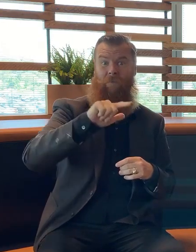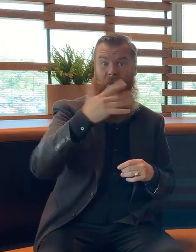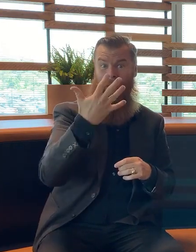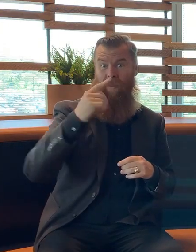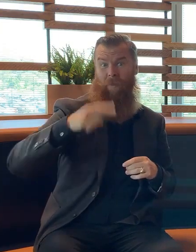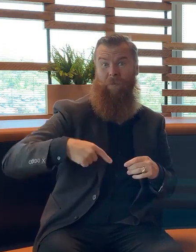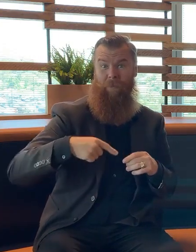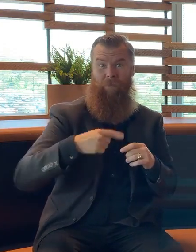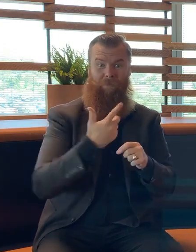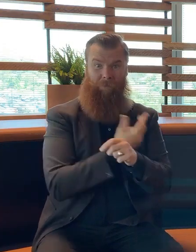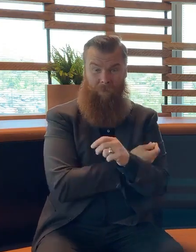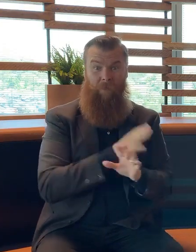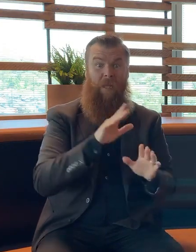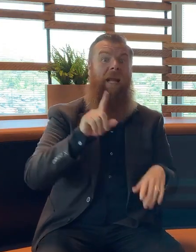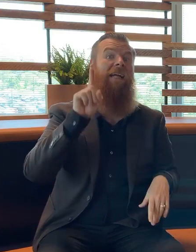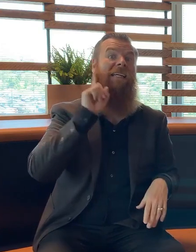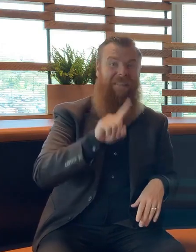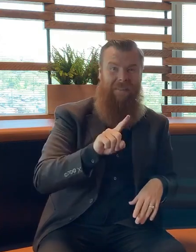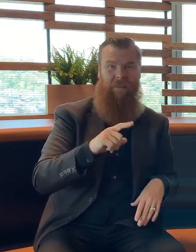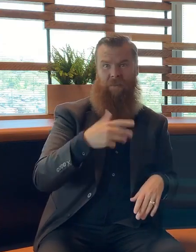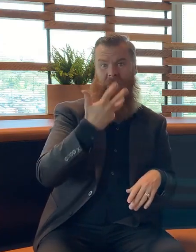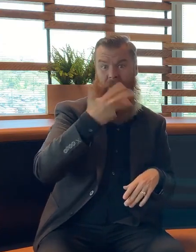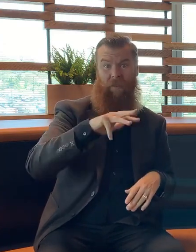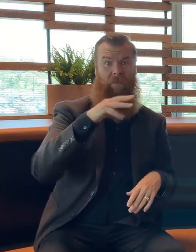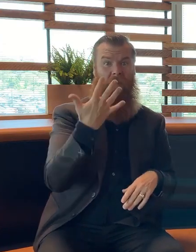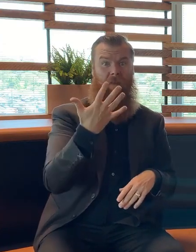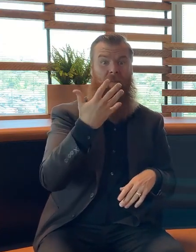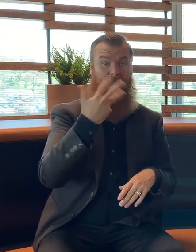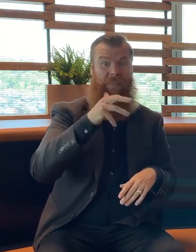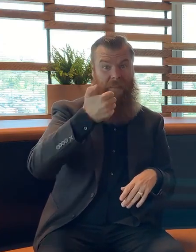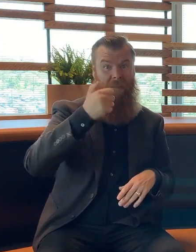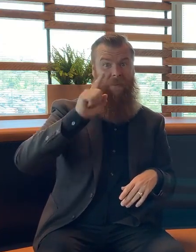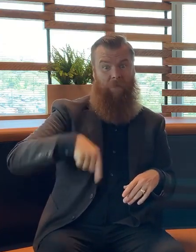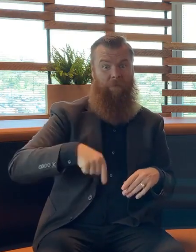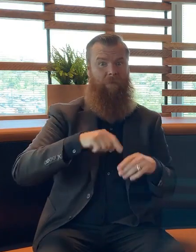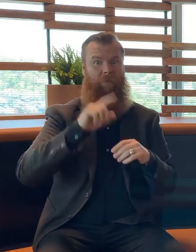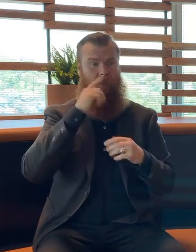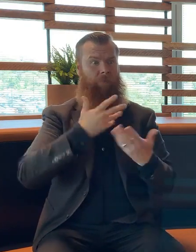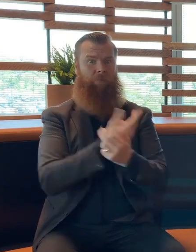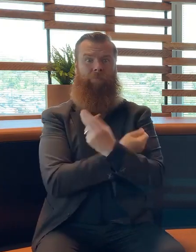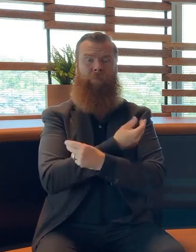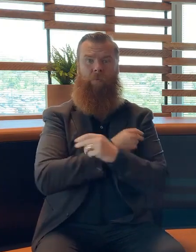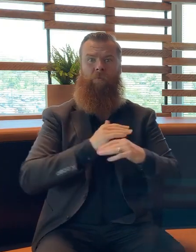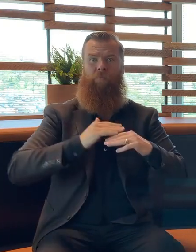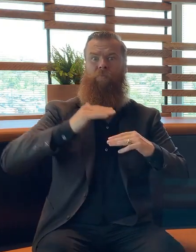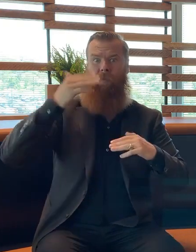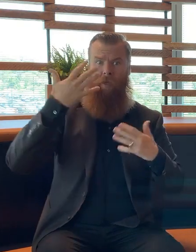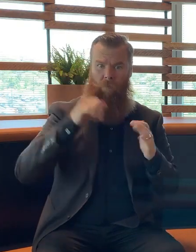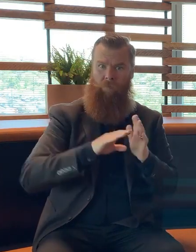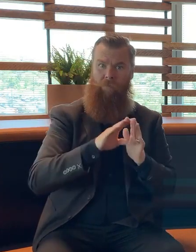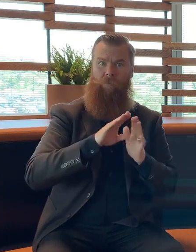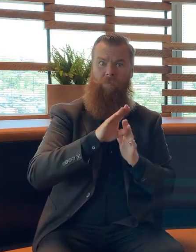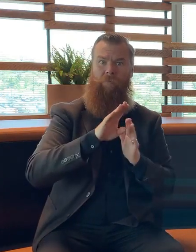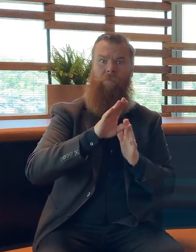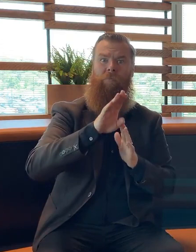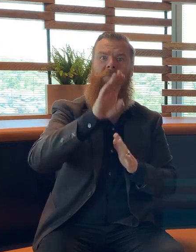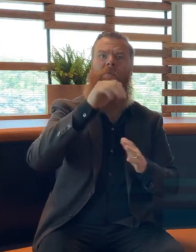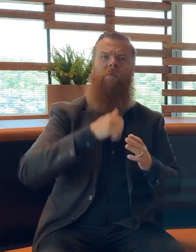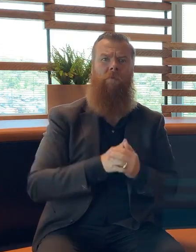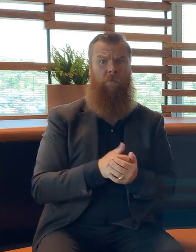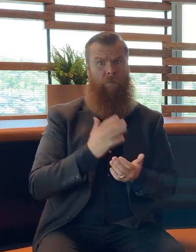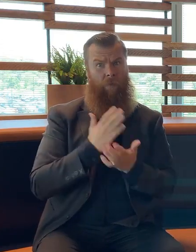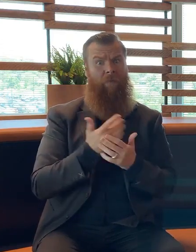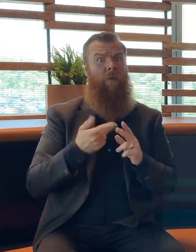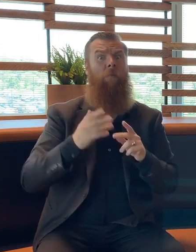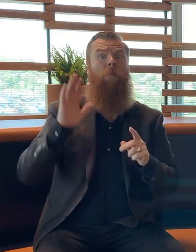a large increase in people coming forward. So my main message today if you have had your second dose